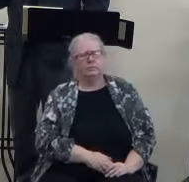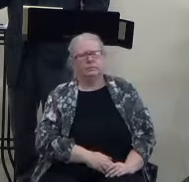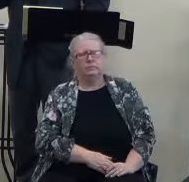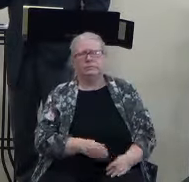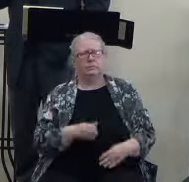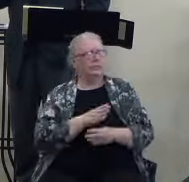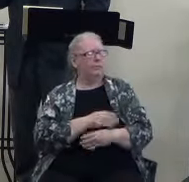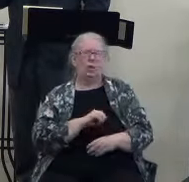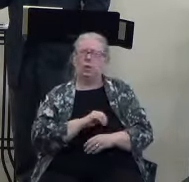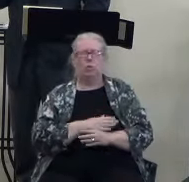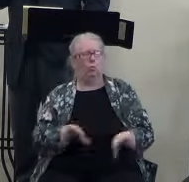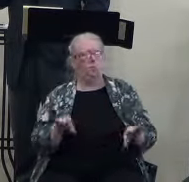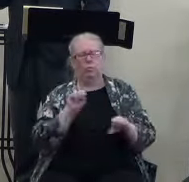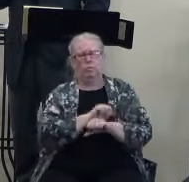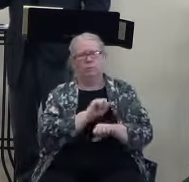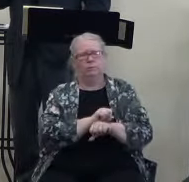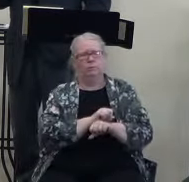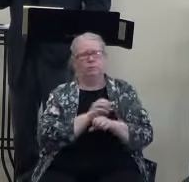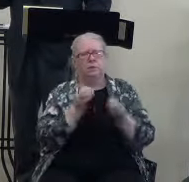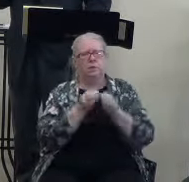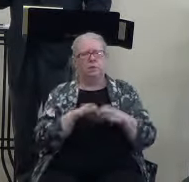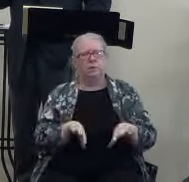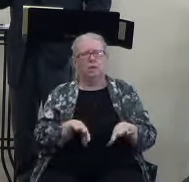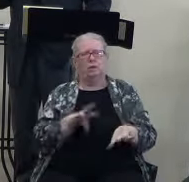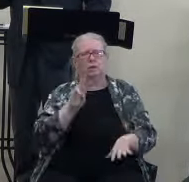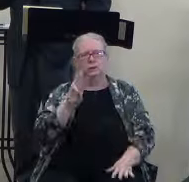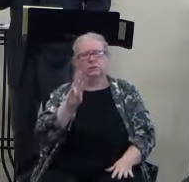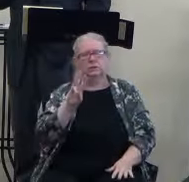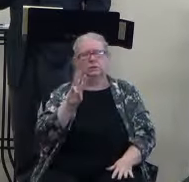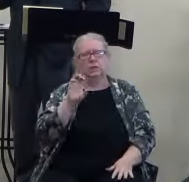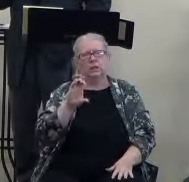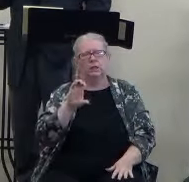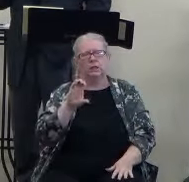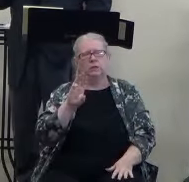Don't work. Don't I did that and lost $660,000. Don't work.